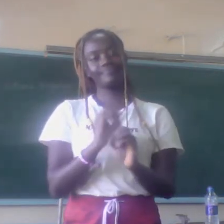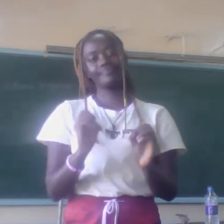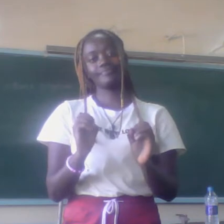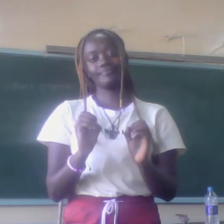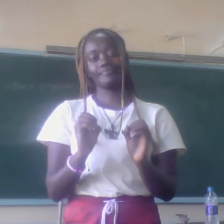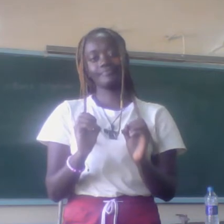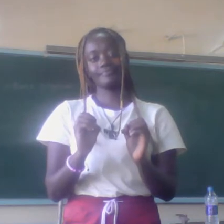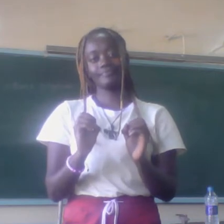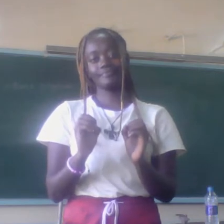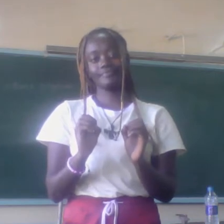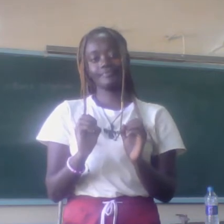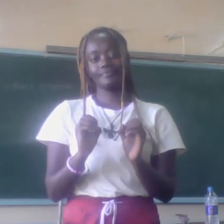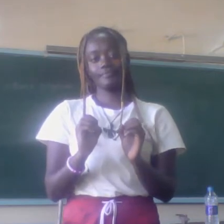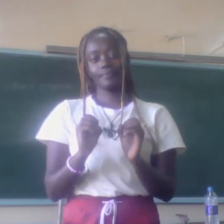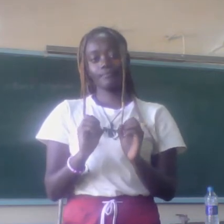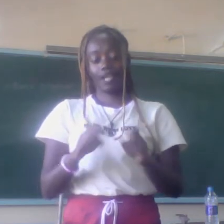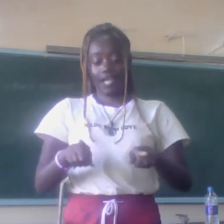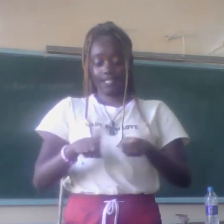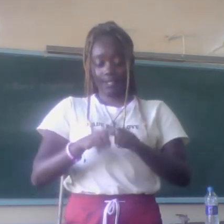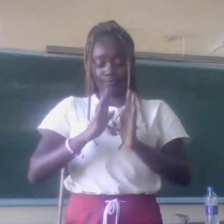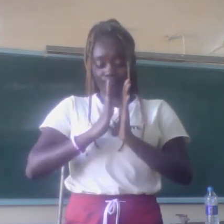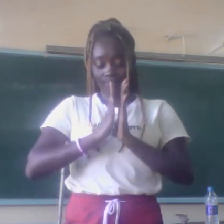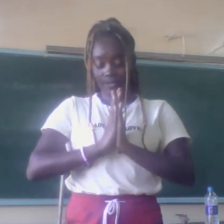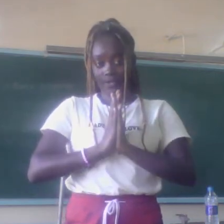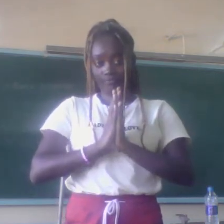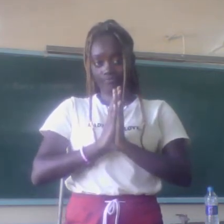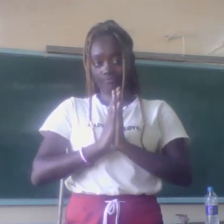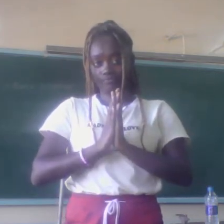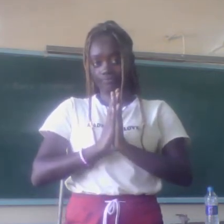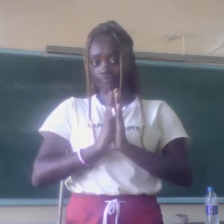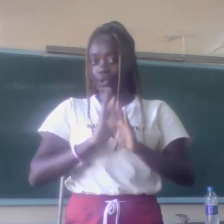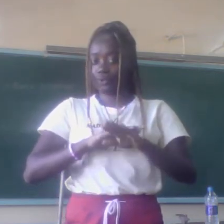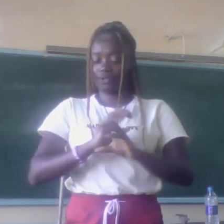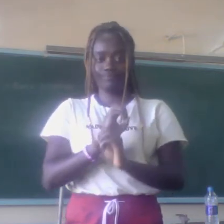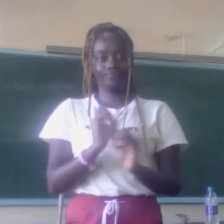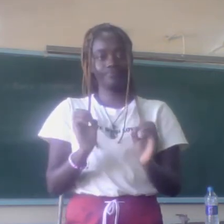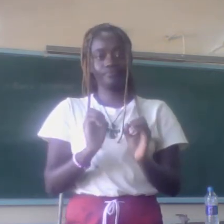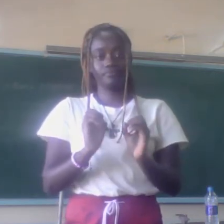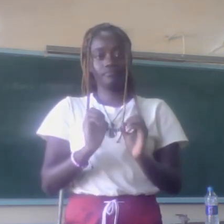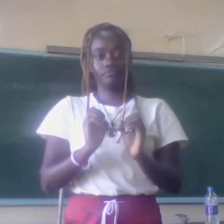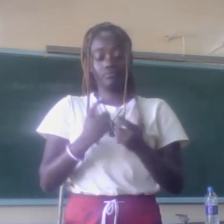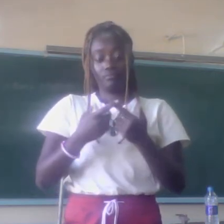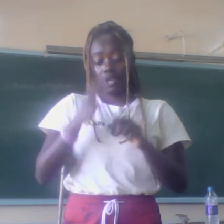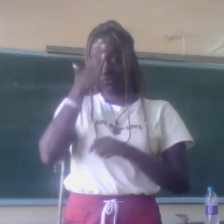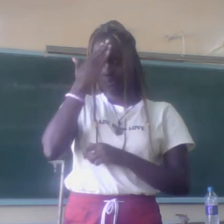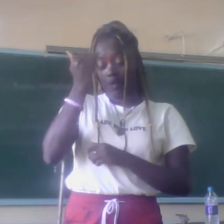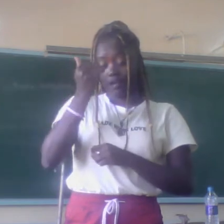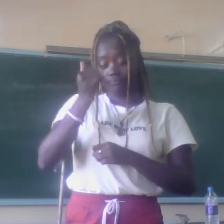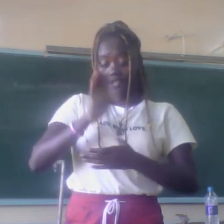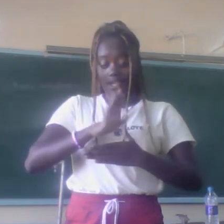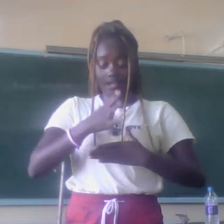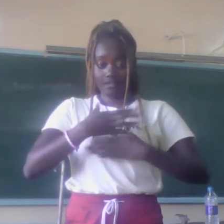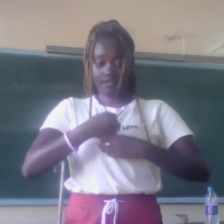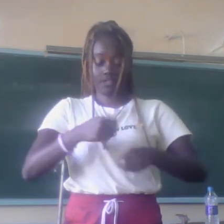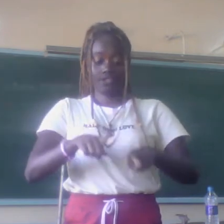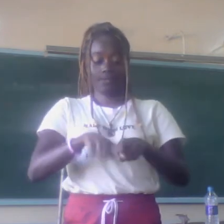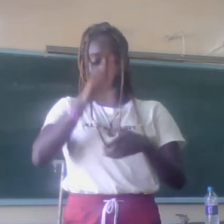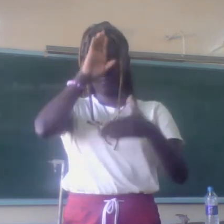one who will be able to of you, but because you trust and believe in the Almighty God, He will be with you